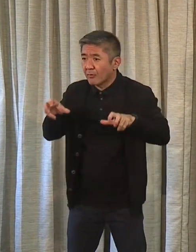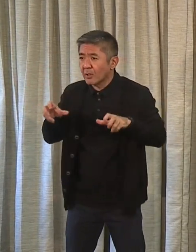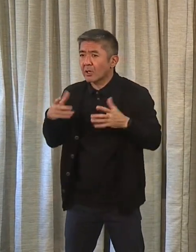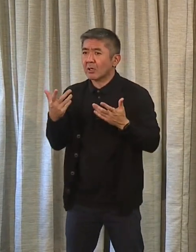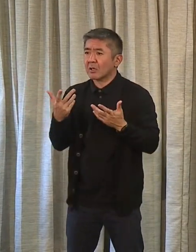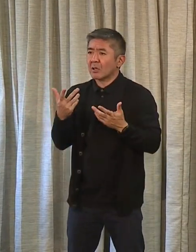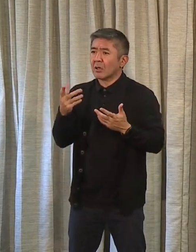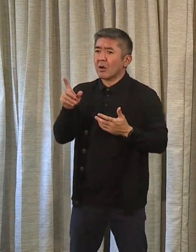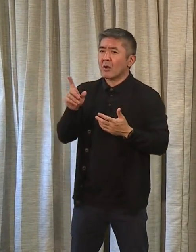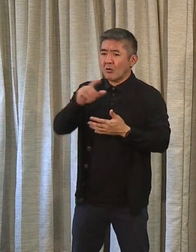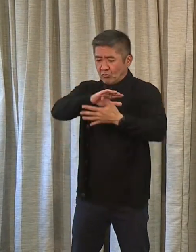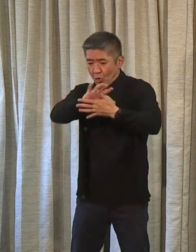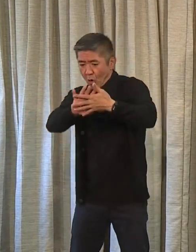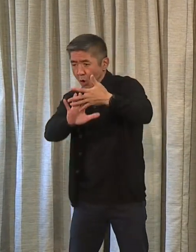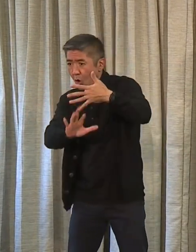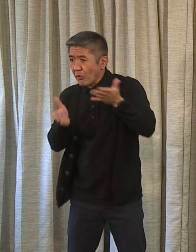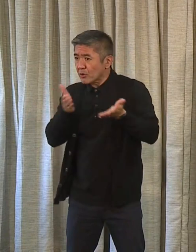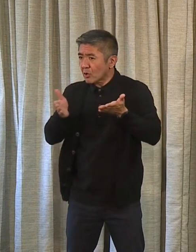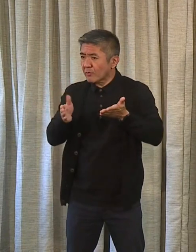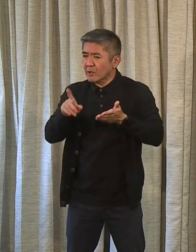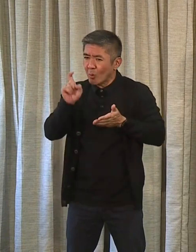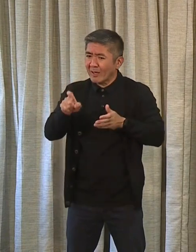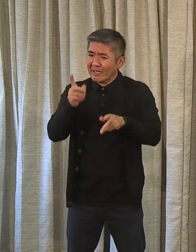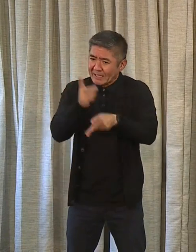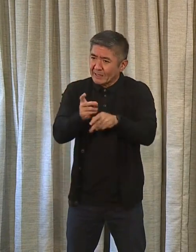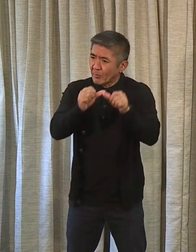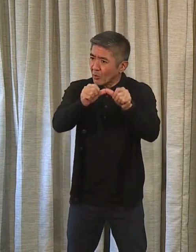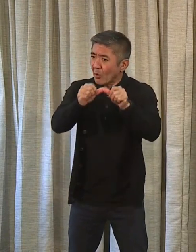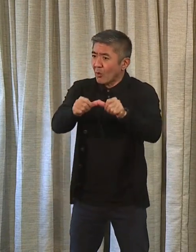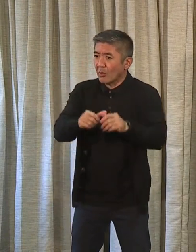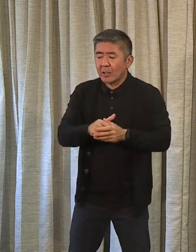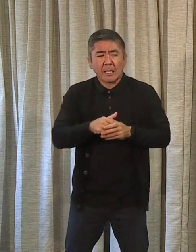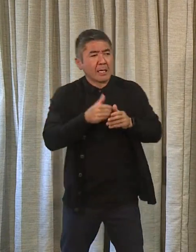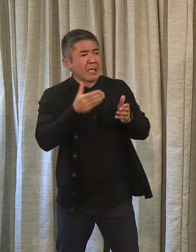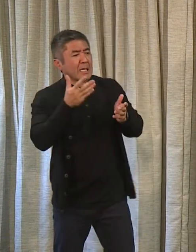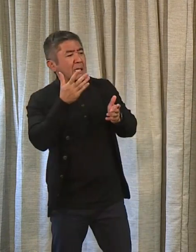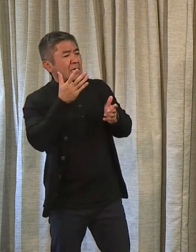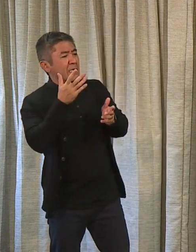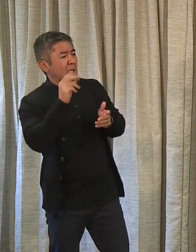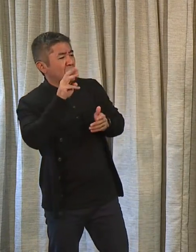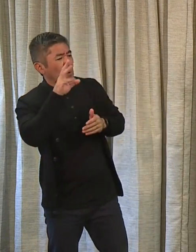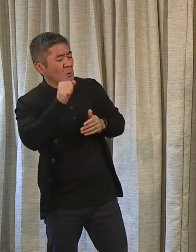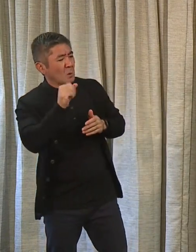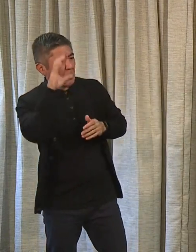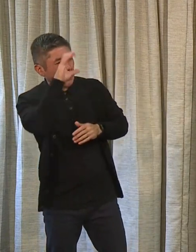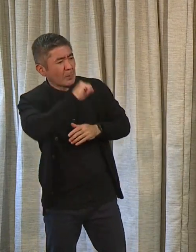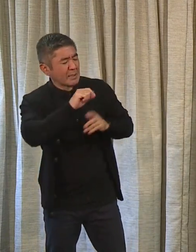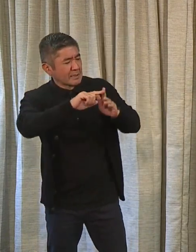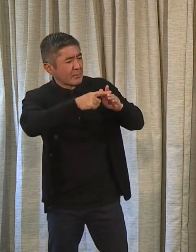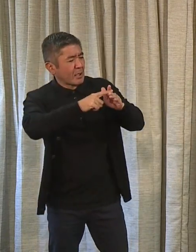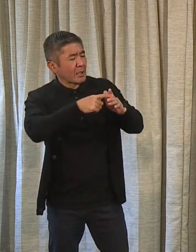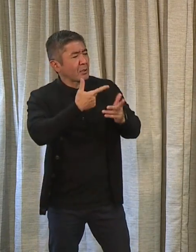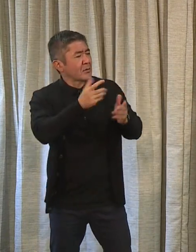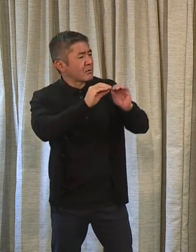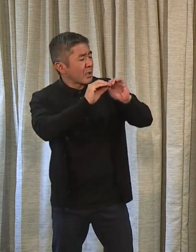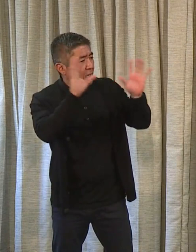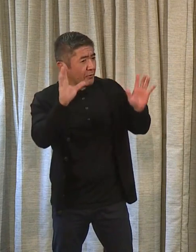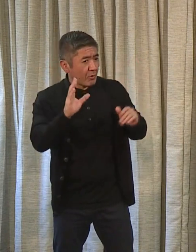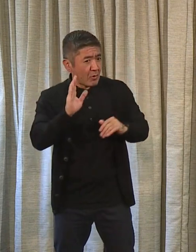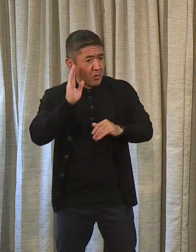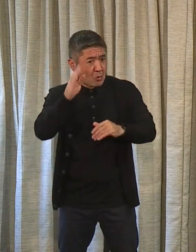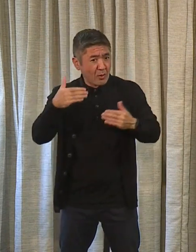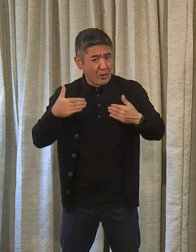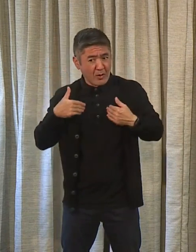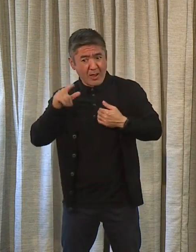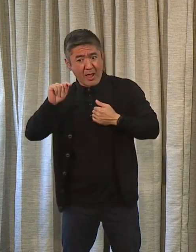our core city services intact. For some of the reporters that missed the beginning of this press conference, they're just asking if you can clarify if there will be any